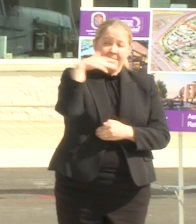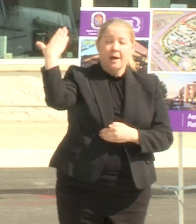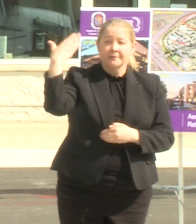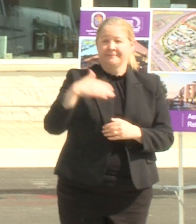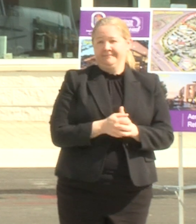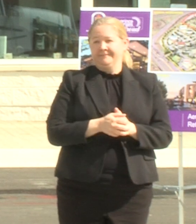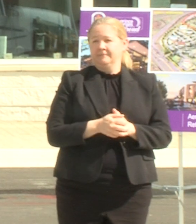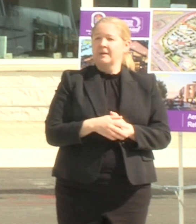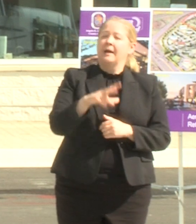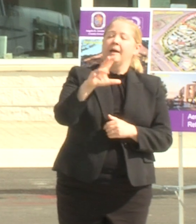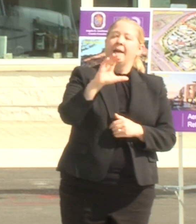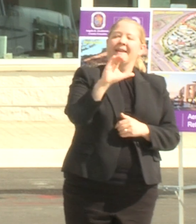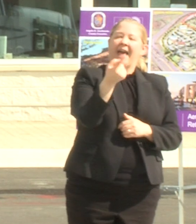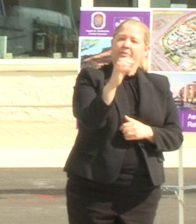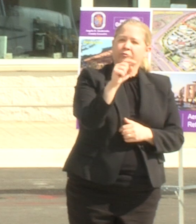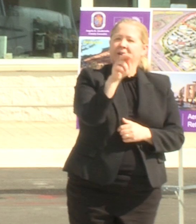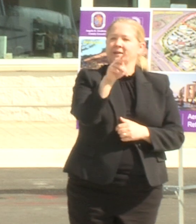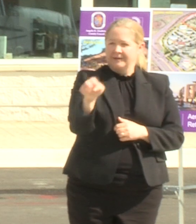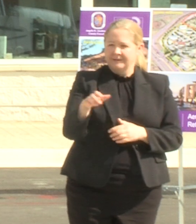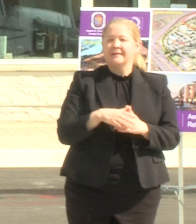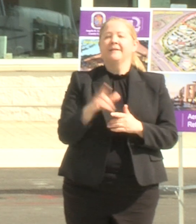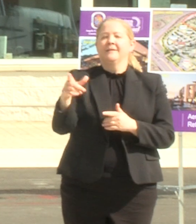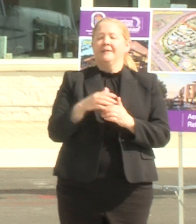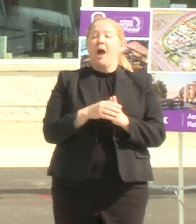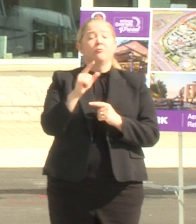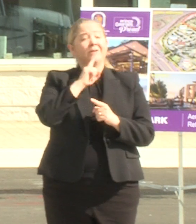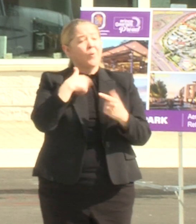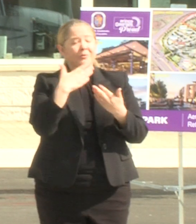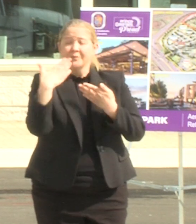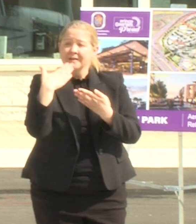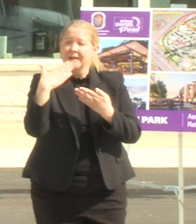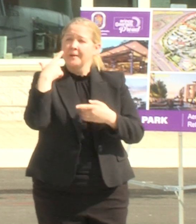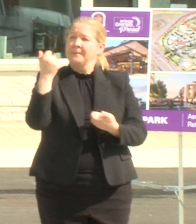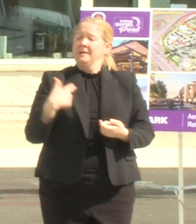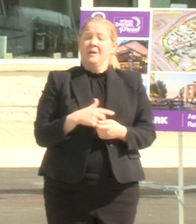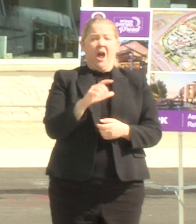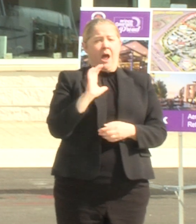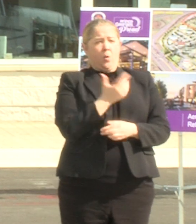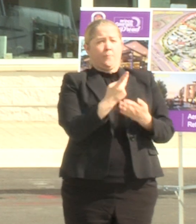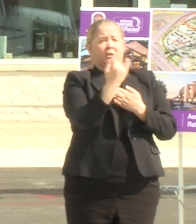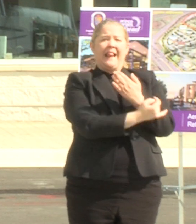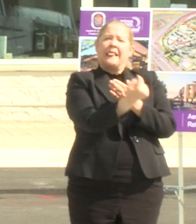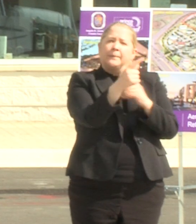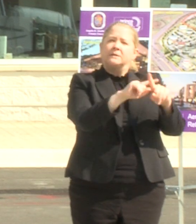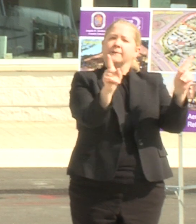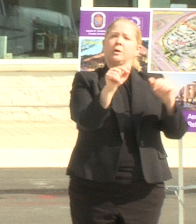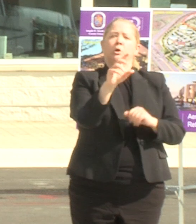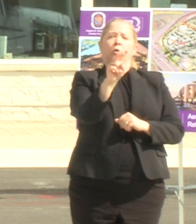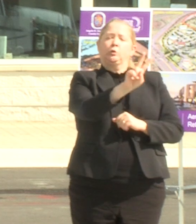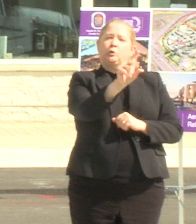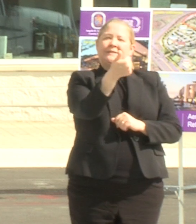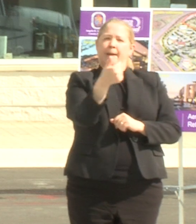catherine bill and central i want to thank them because our project is a little different 210 maryland park uh when we